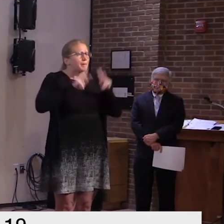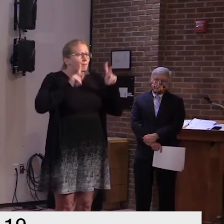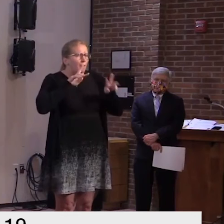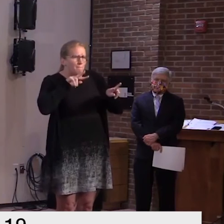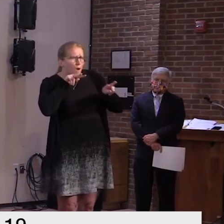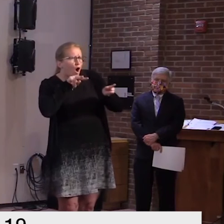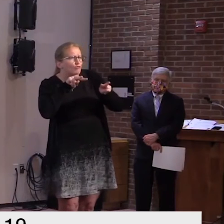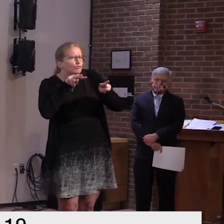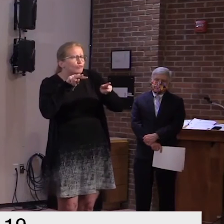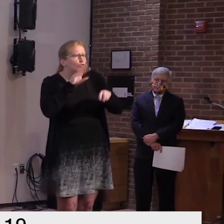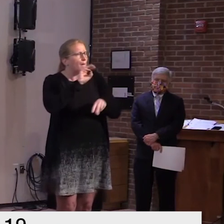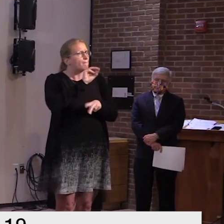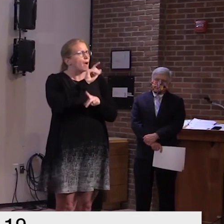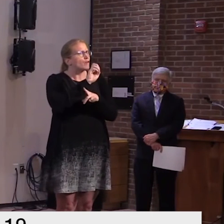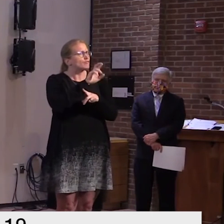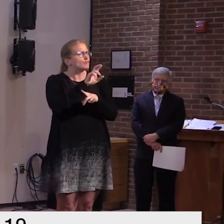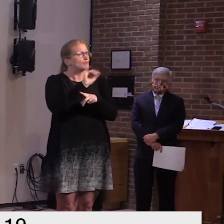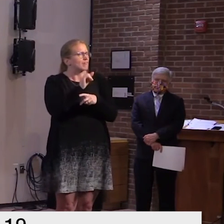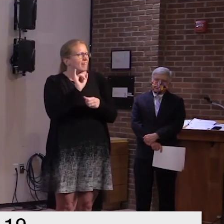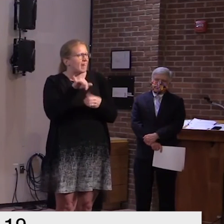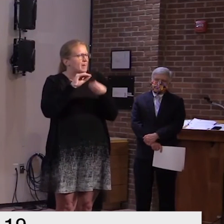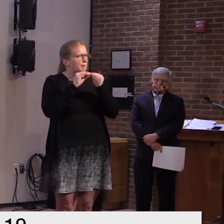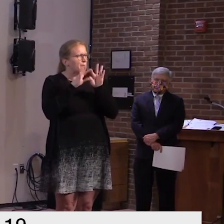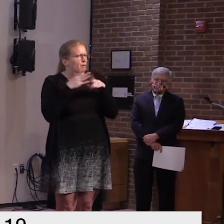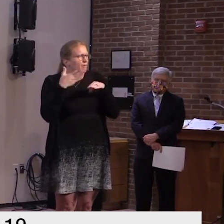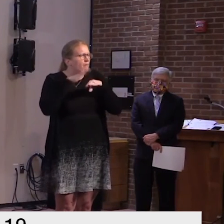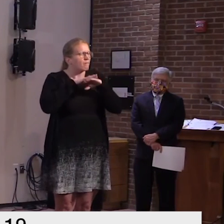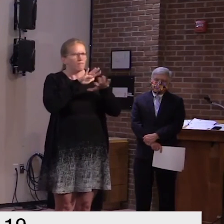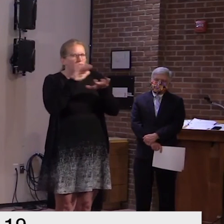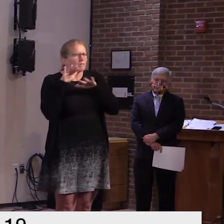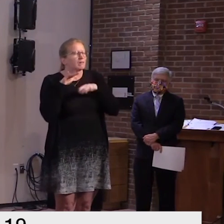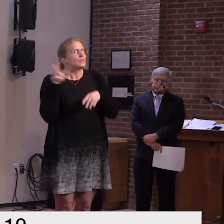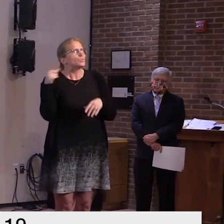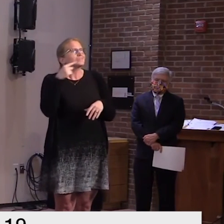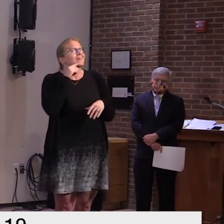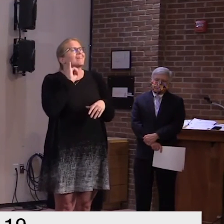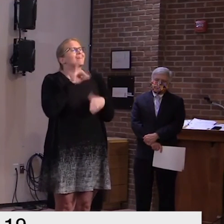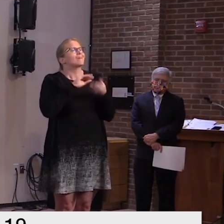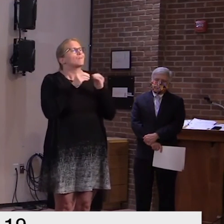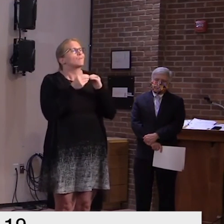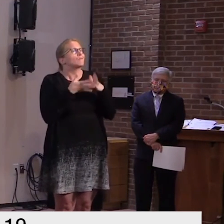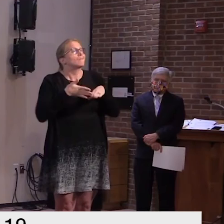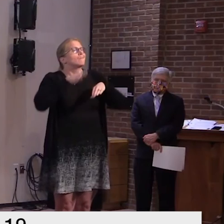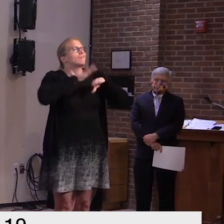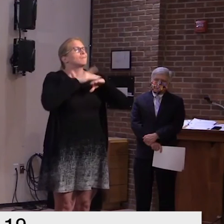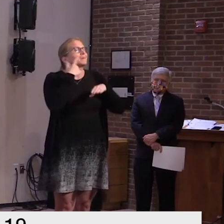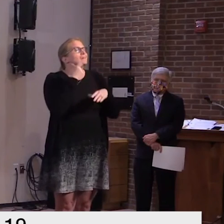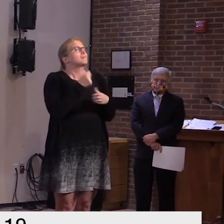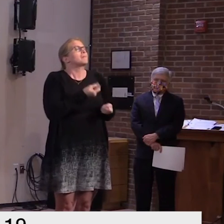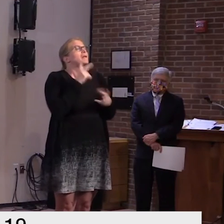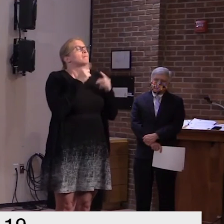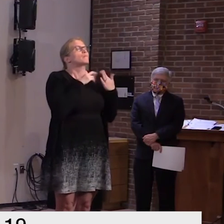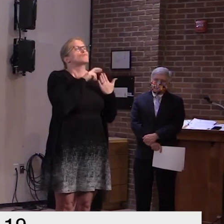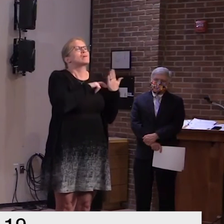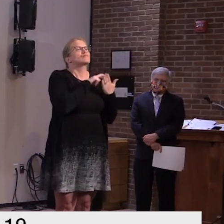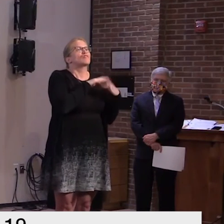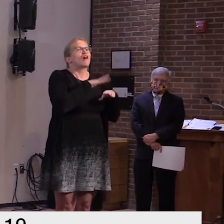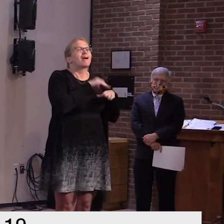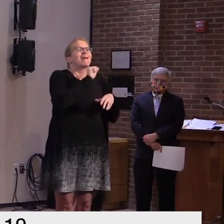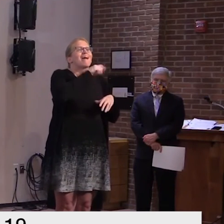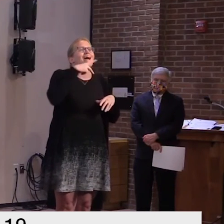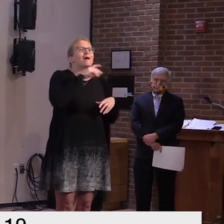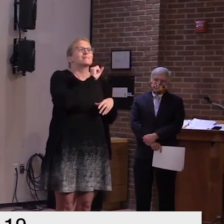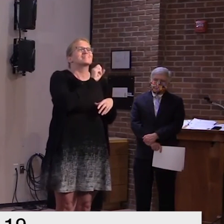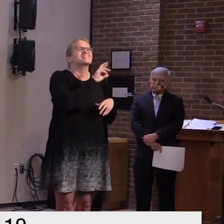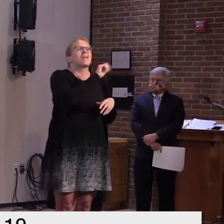people on that website are people who have registered through error alerts um now we have to about